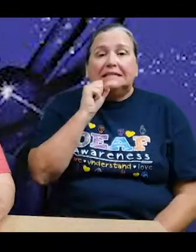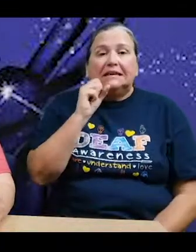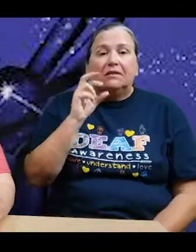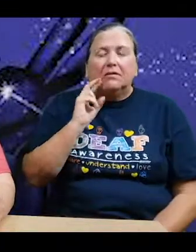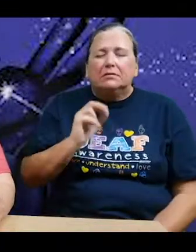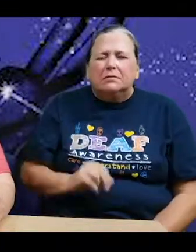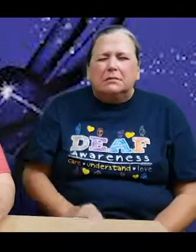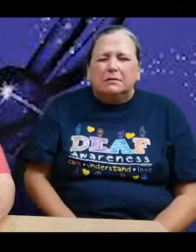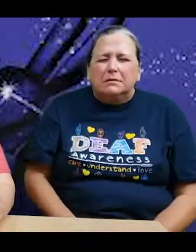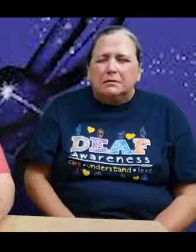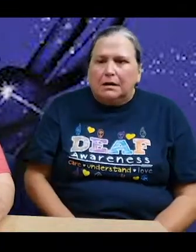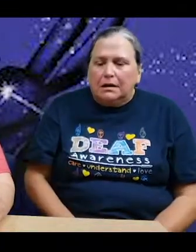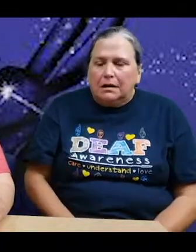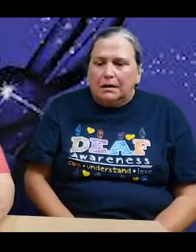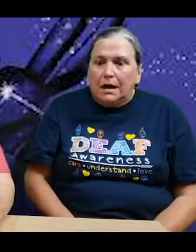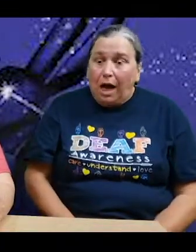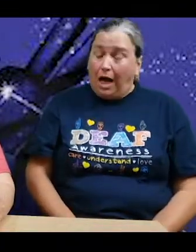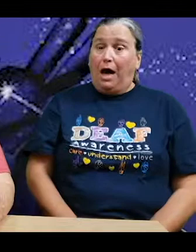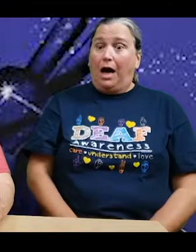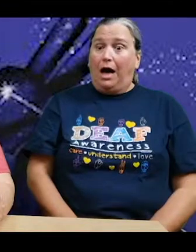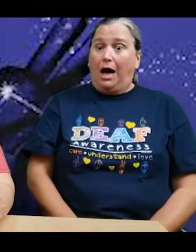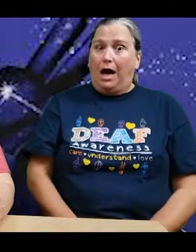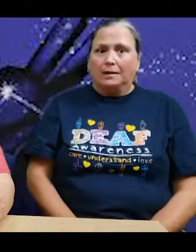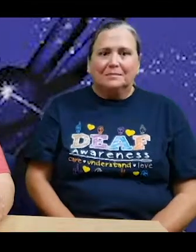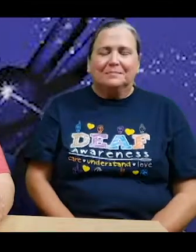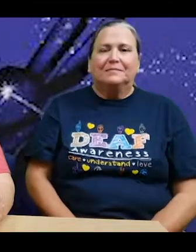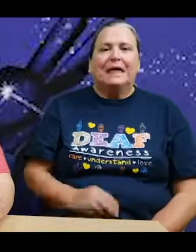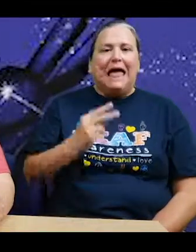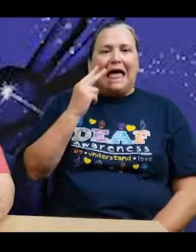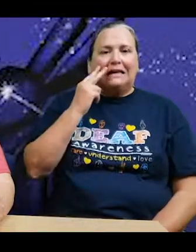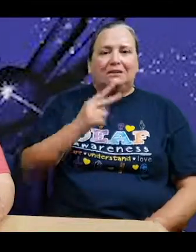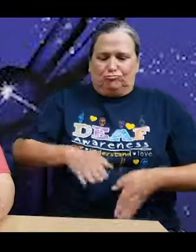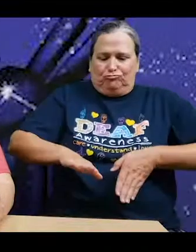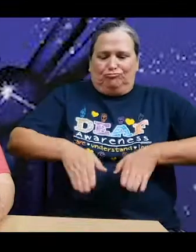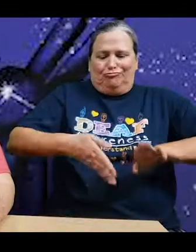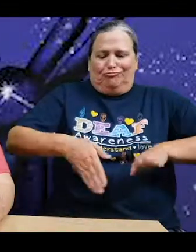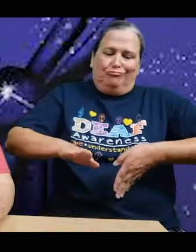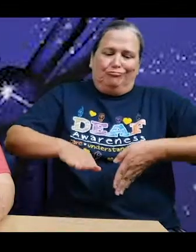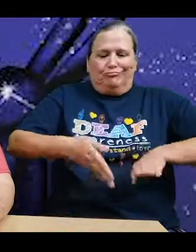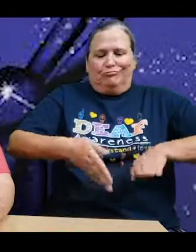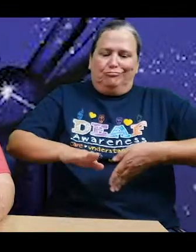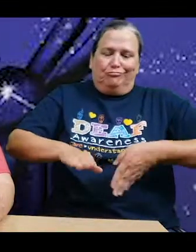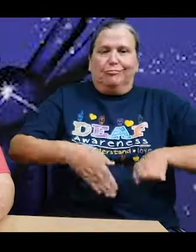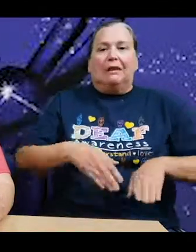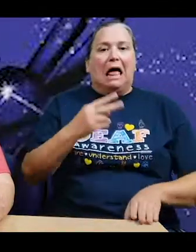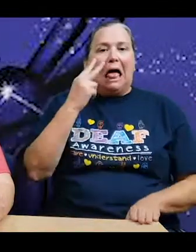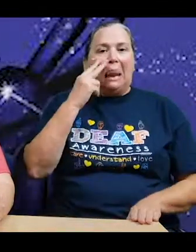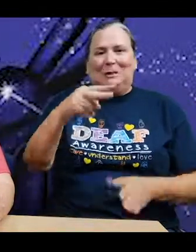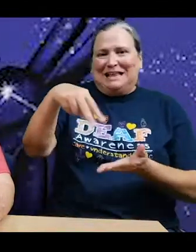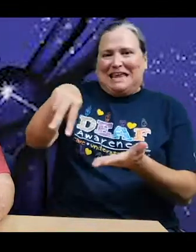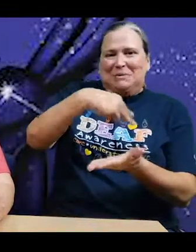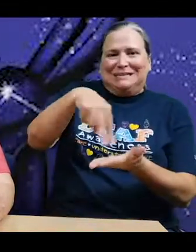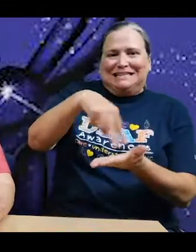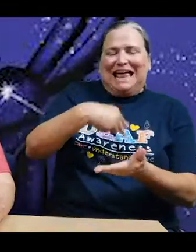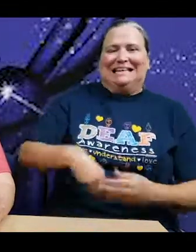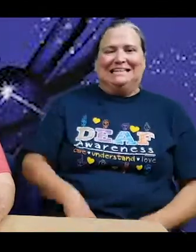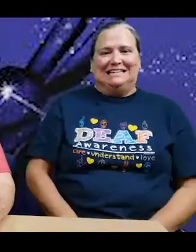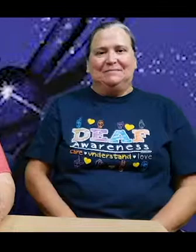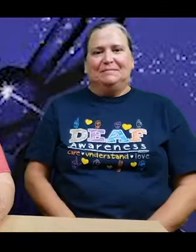opened her eyes and Bryce moved Edward's china legs and china arms so it looked as if he were dancing.